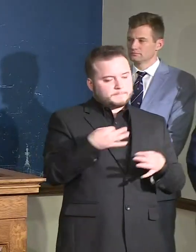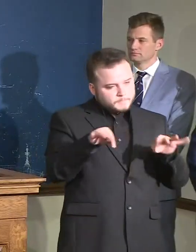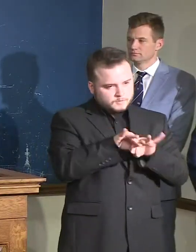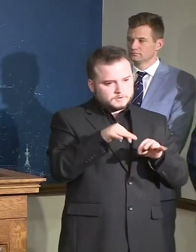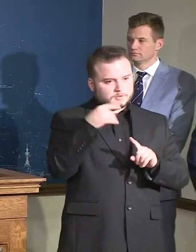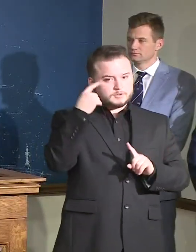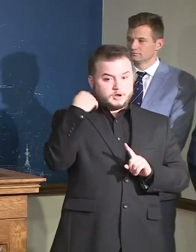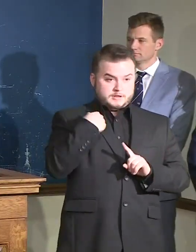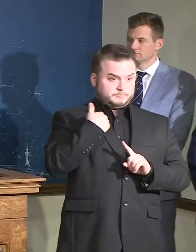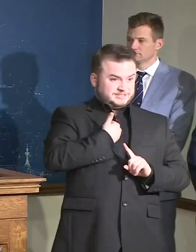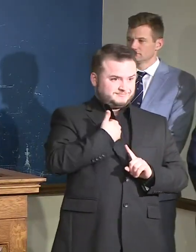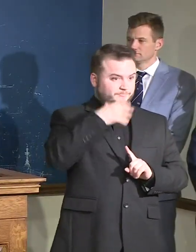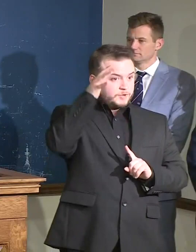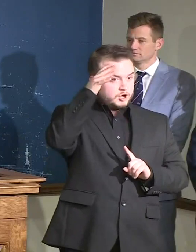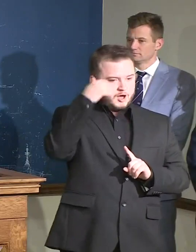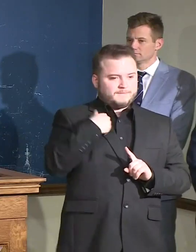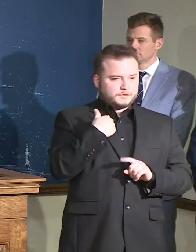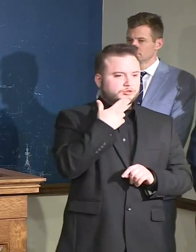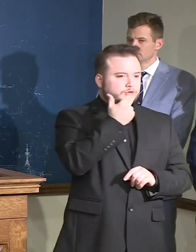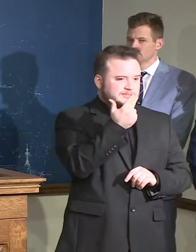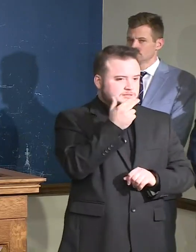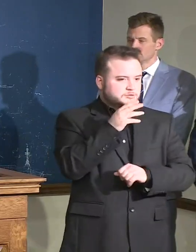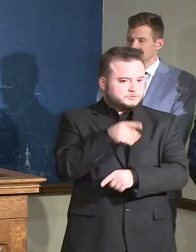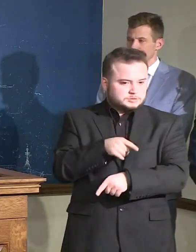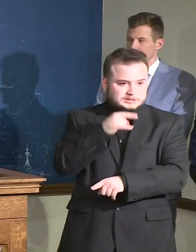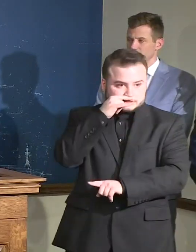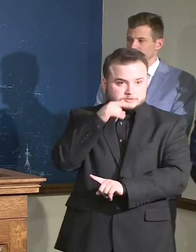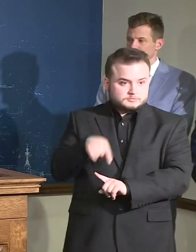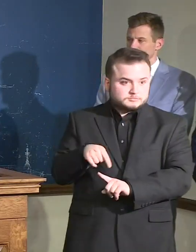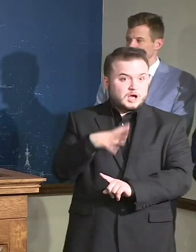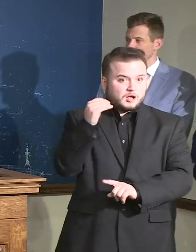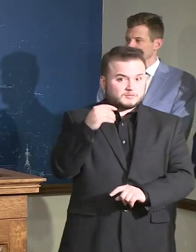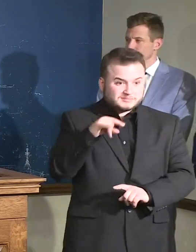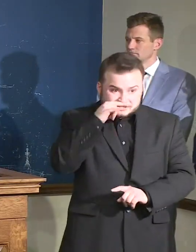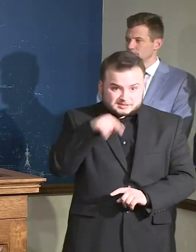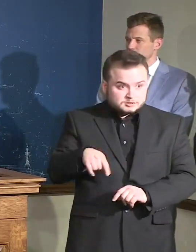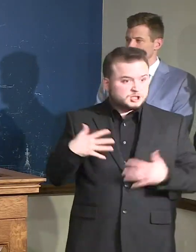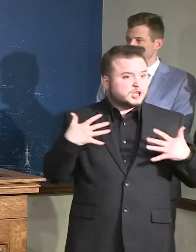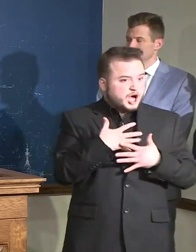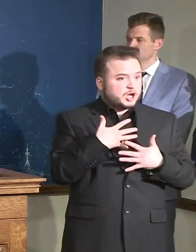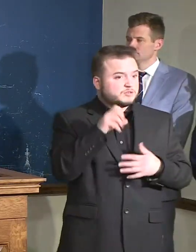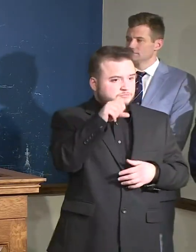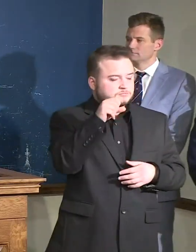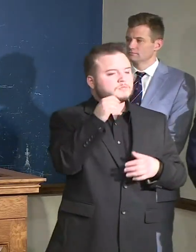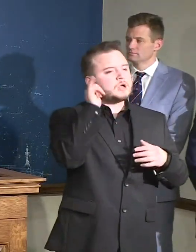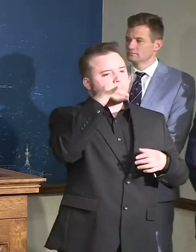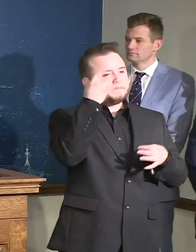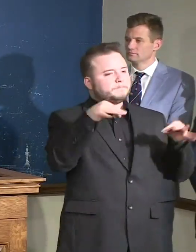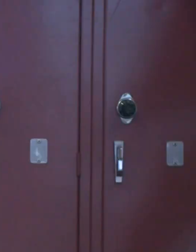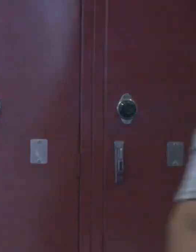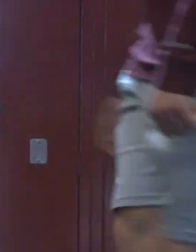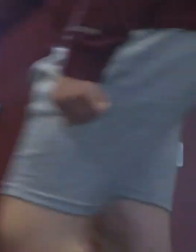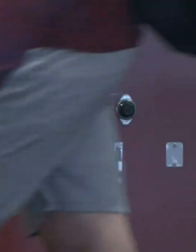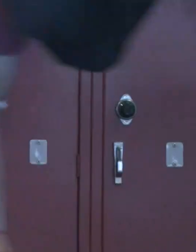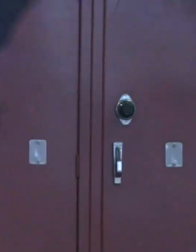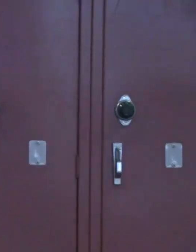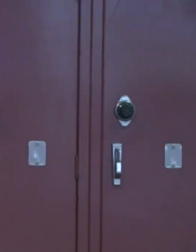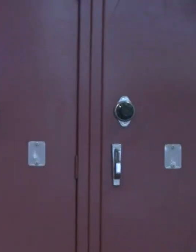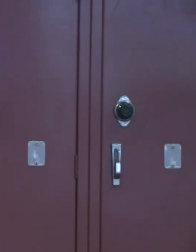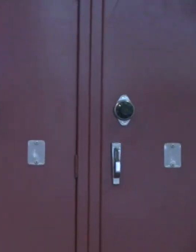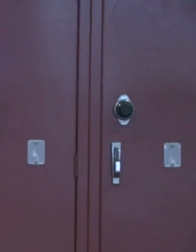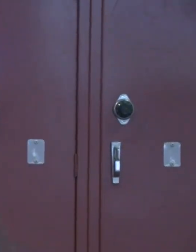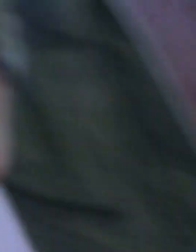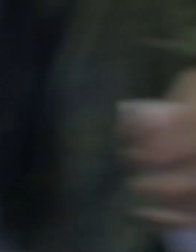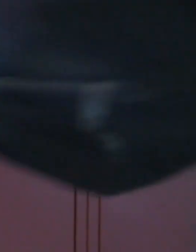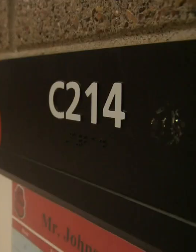13-year-old, our kids are scared about what's happening. We need to learn how to talk to our children and what that means, and they're worrying about going to school. Your instinct